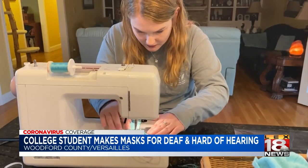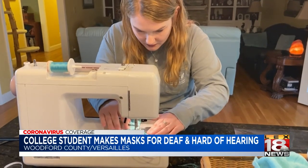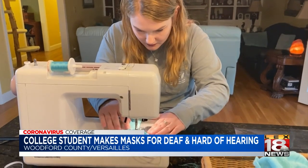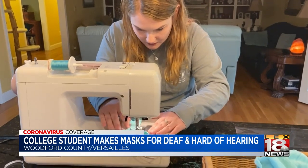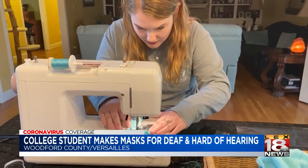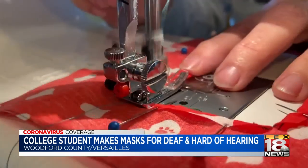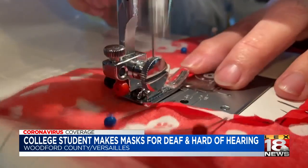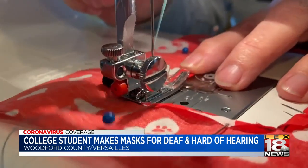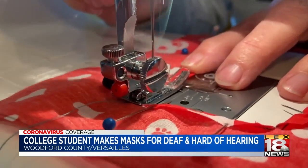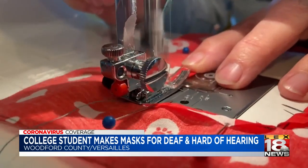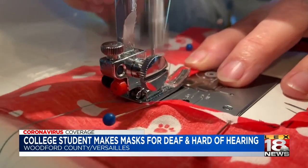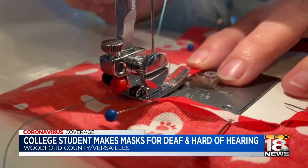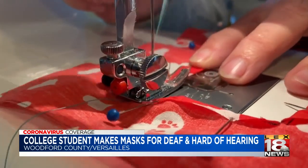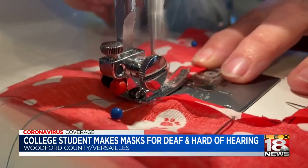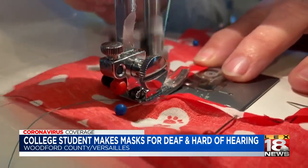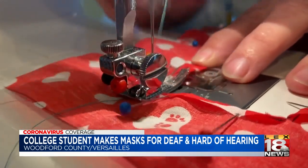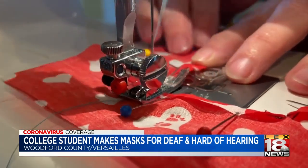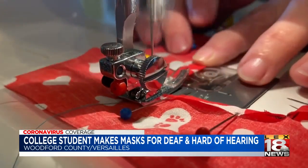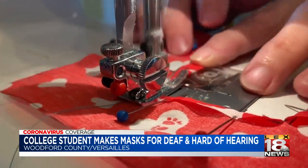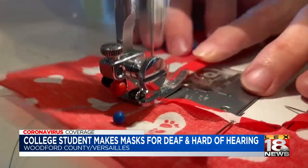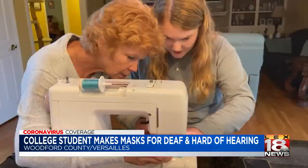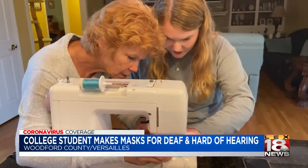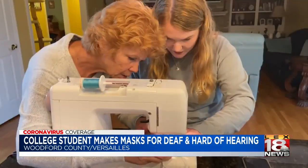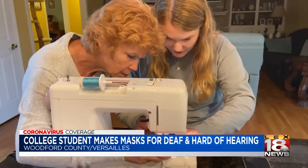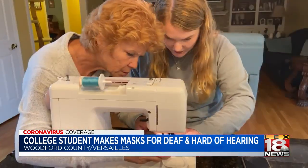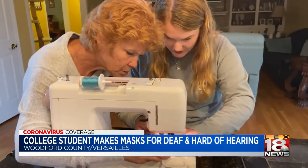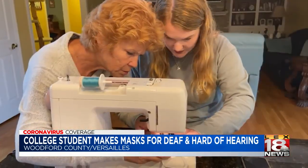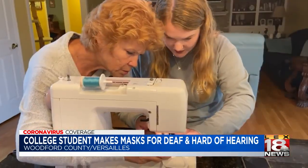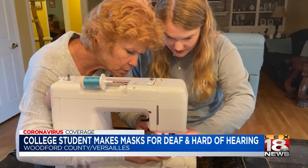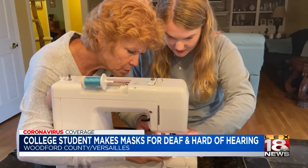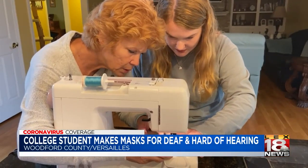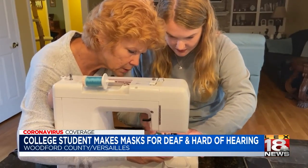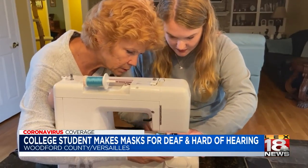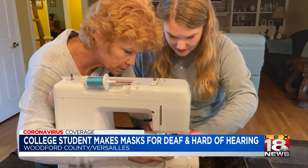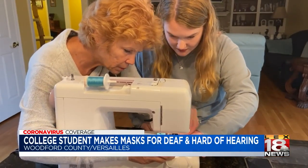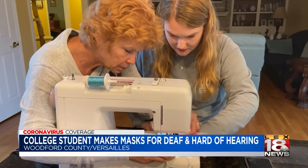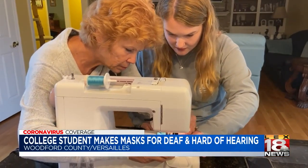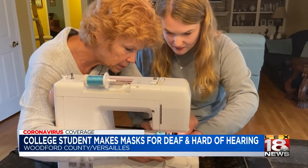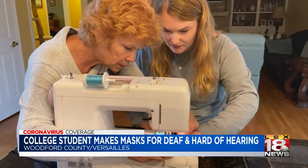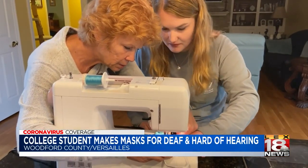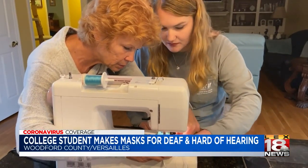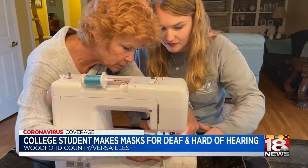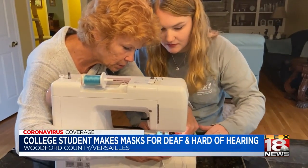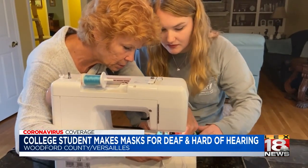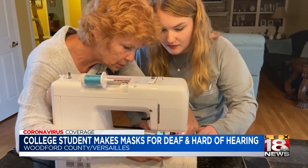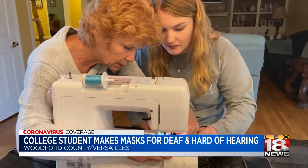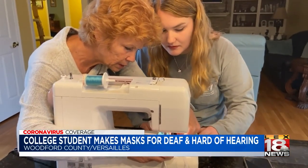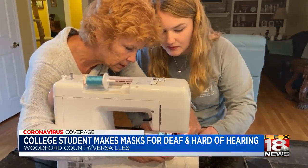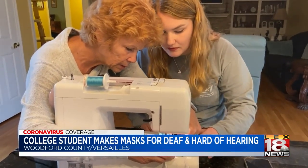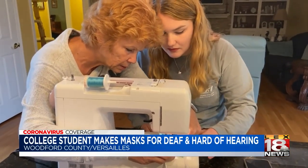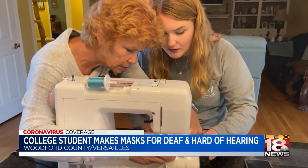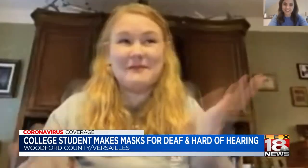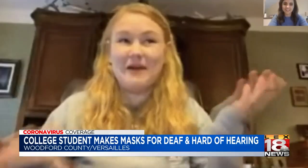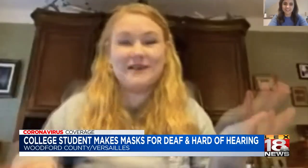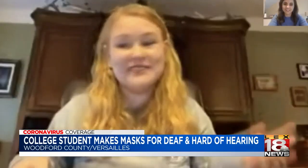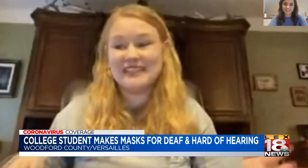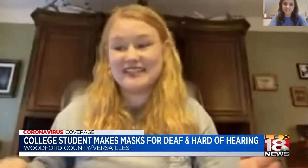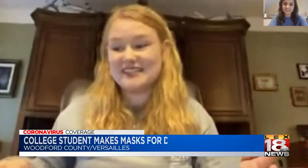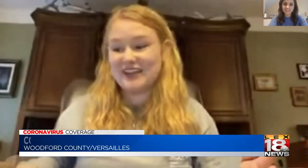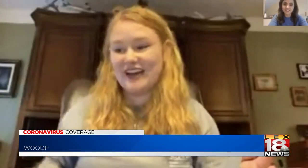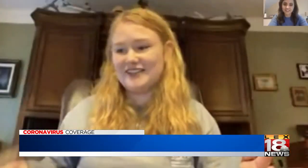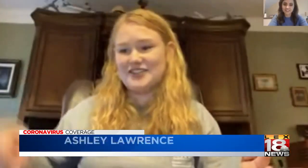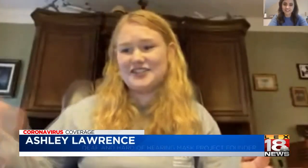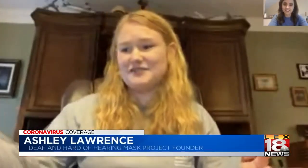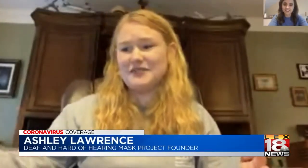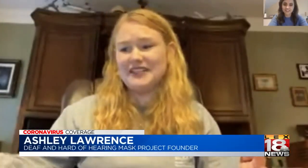21 year old Ashley Lawrence is learning a new skill. want the needle to go like in here. My mom